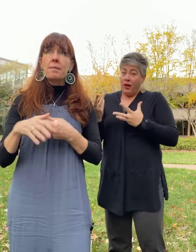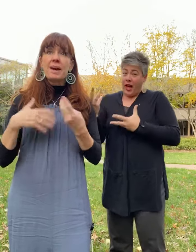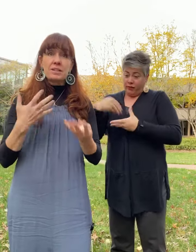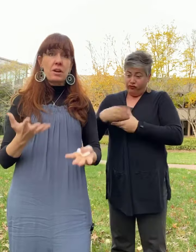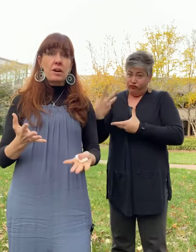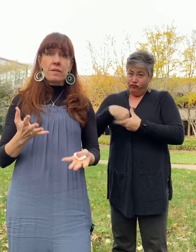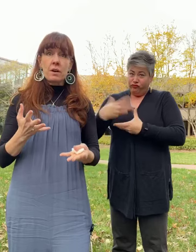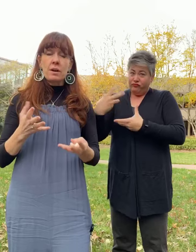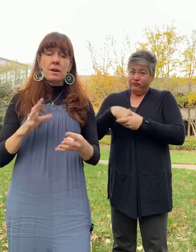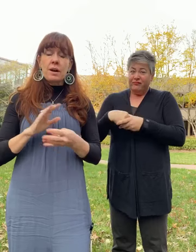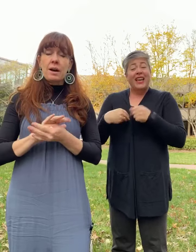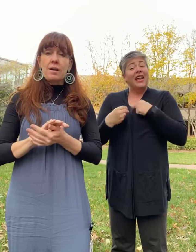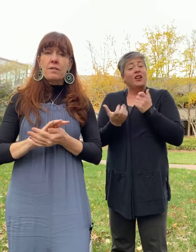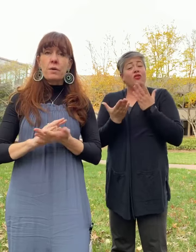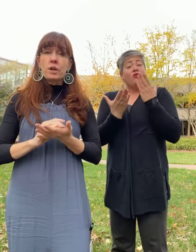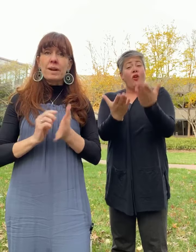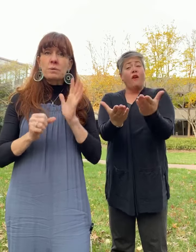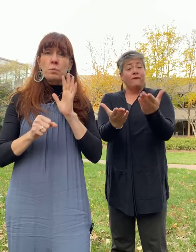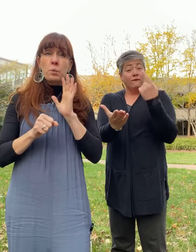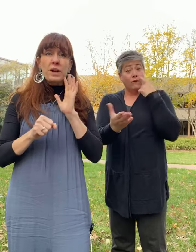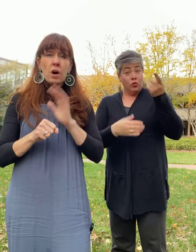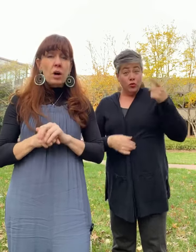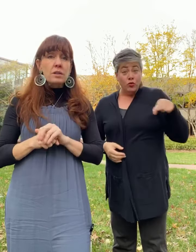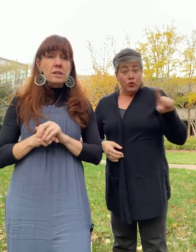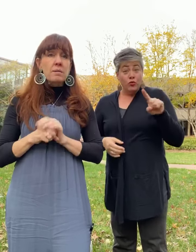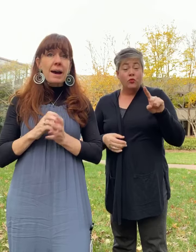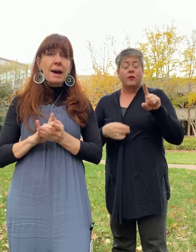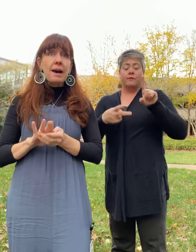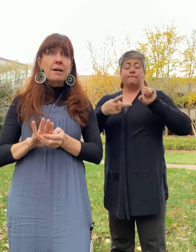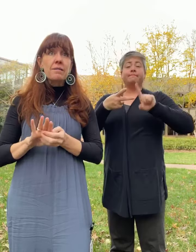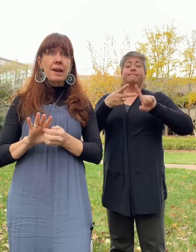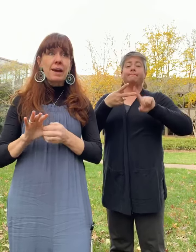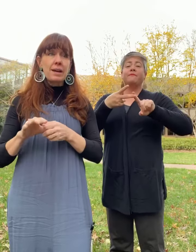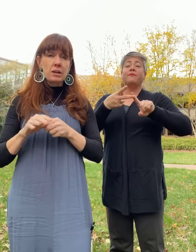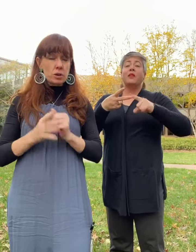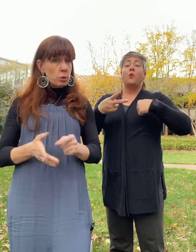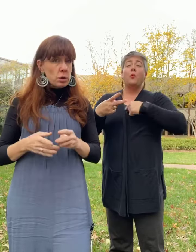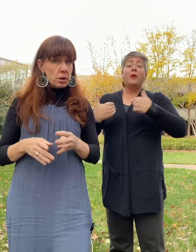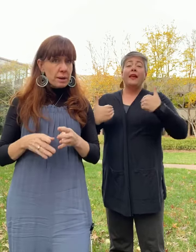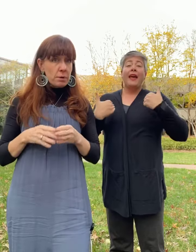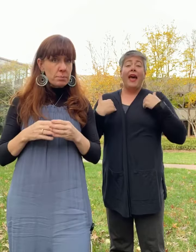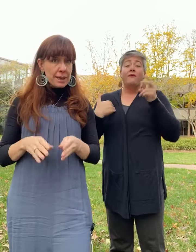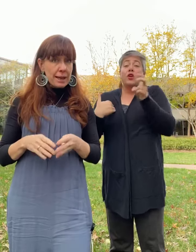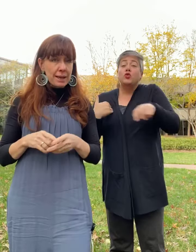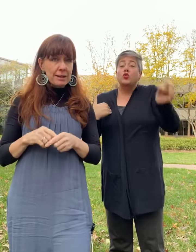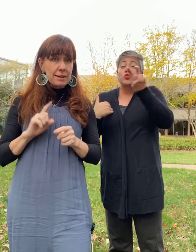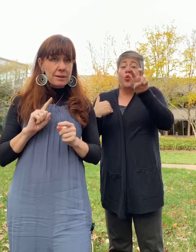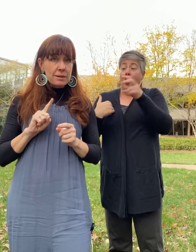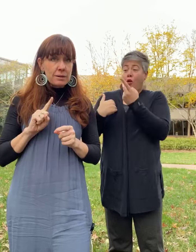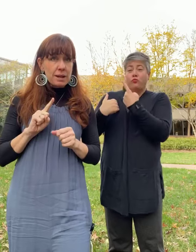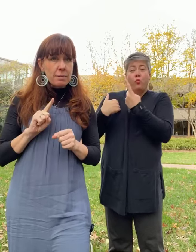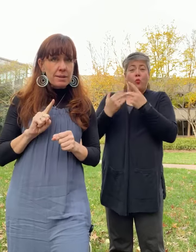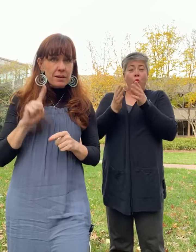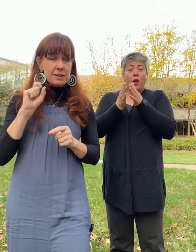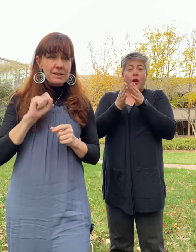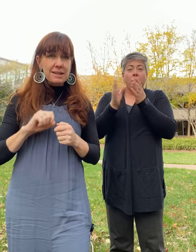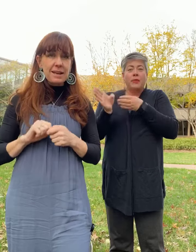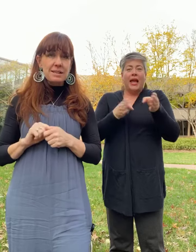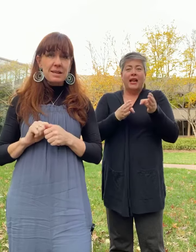as an offer, uh, for you guys. We also have a tour that we're planning. Hold on. There it is. connecting again.